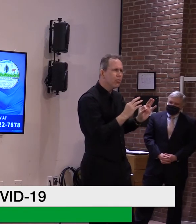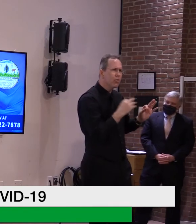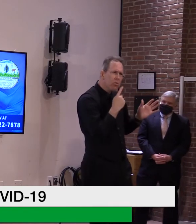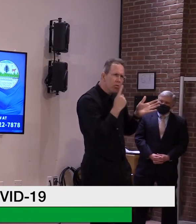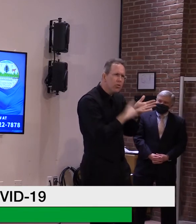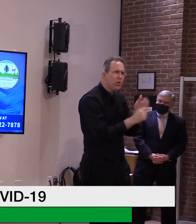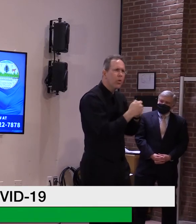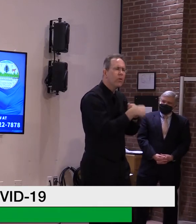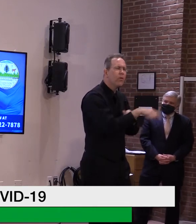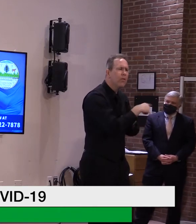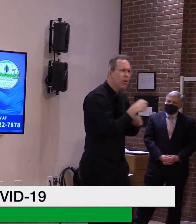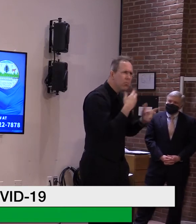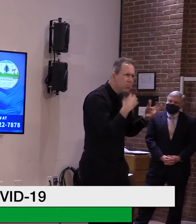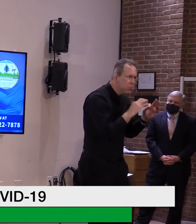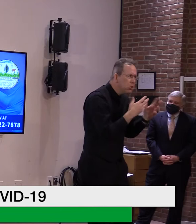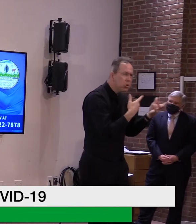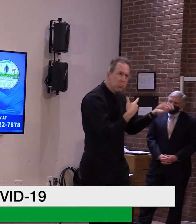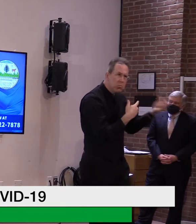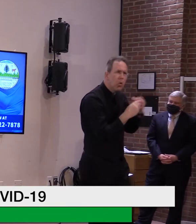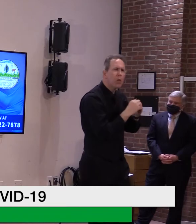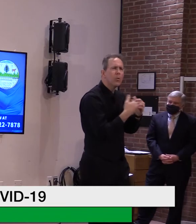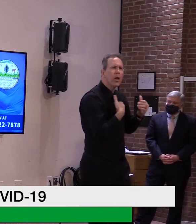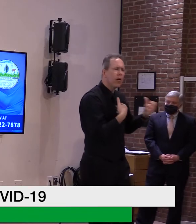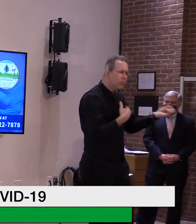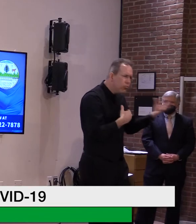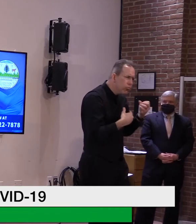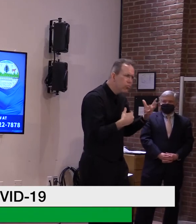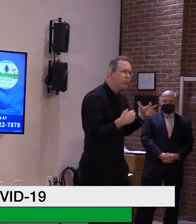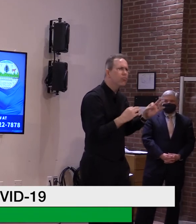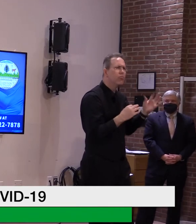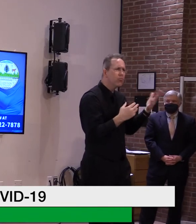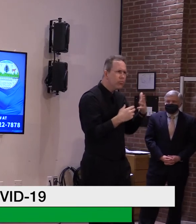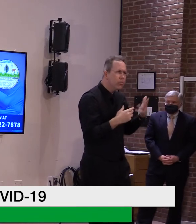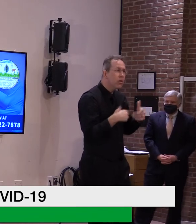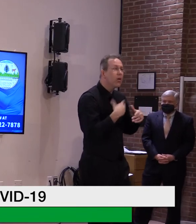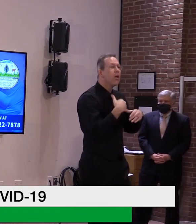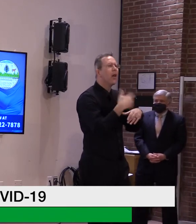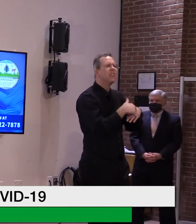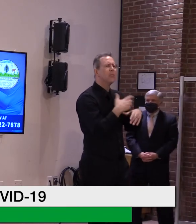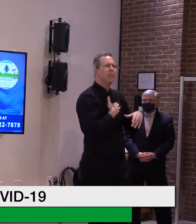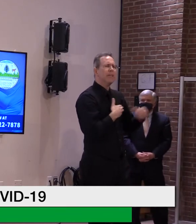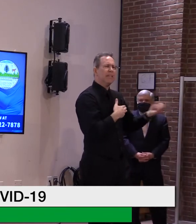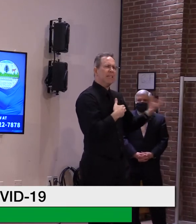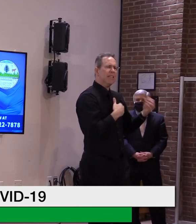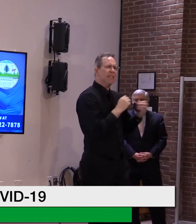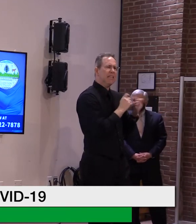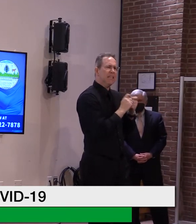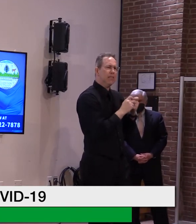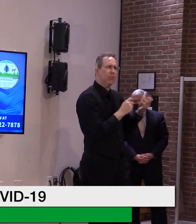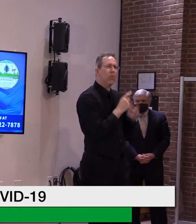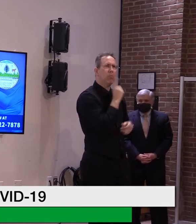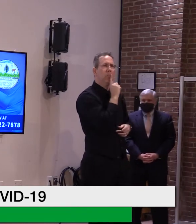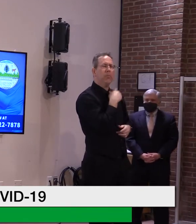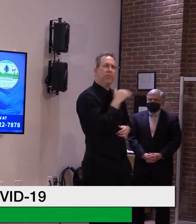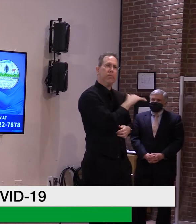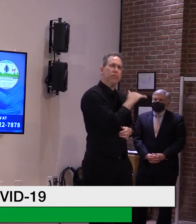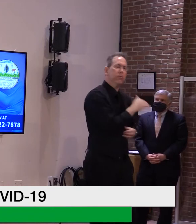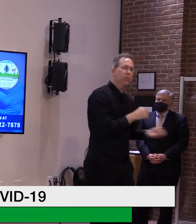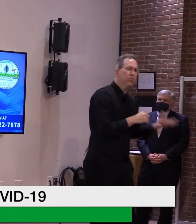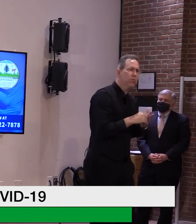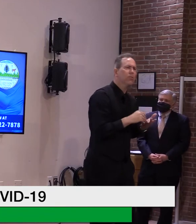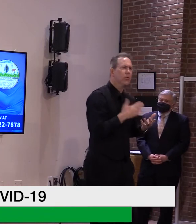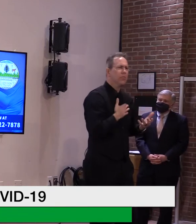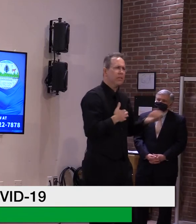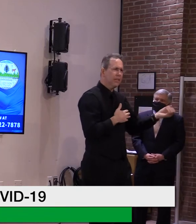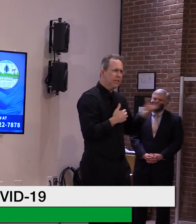are in the loop, so to speak, whenever they do this again. Uh, and they, uh, I think we had advised that they might want to go to some sort